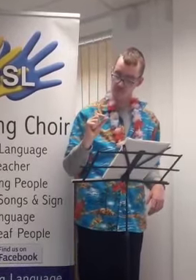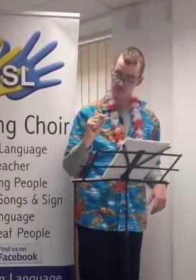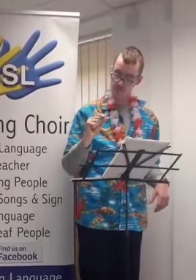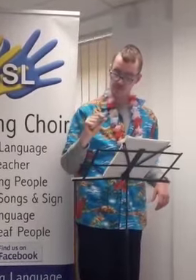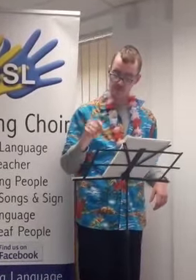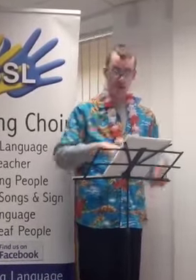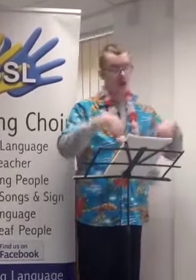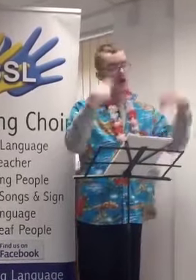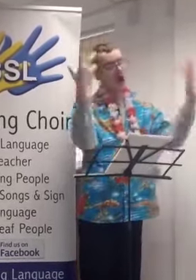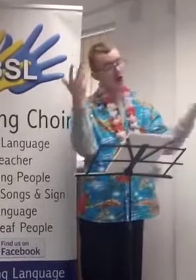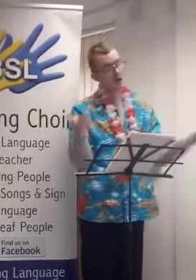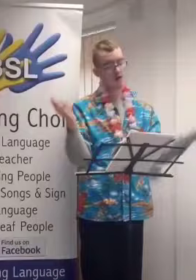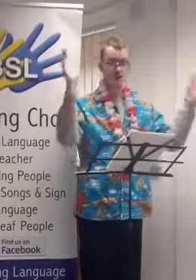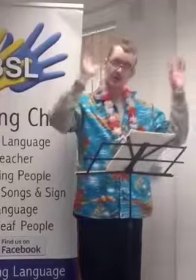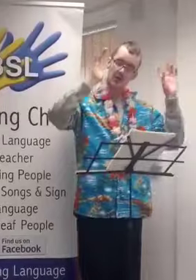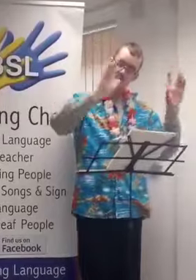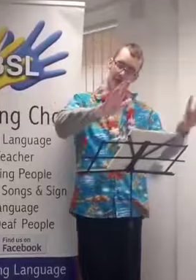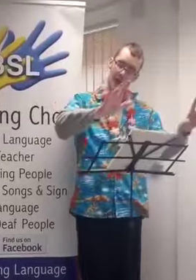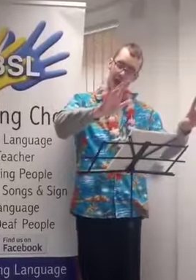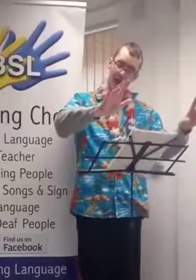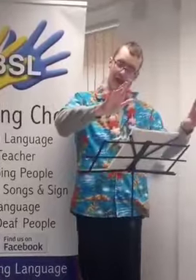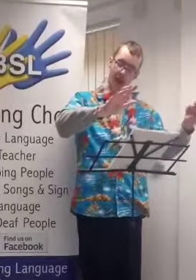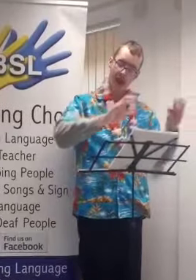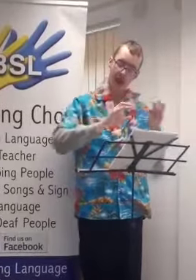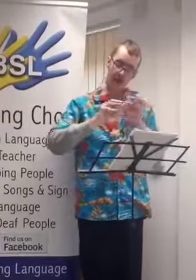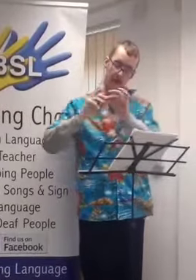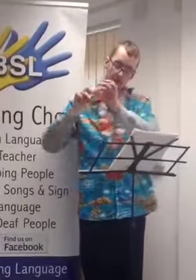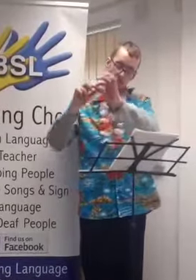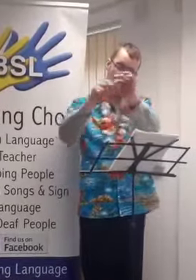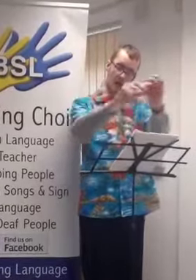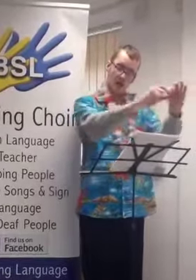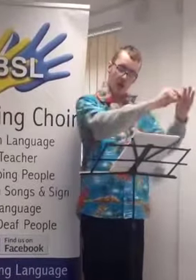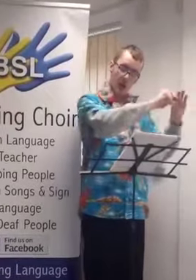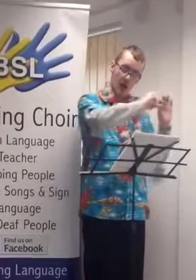I hope someday you'll join us,